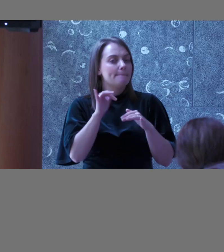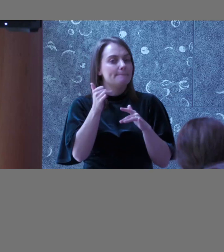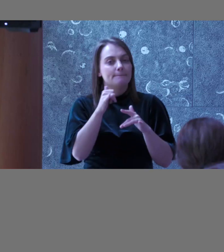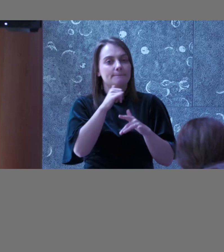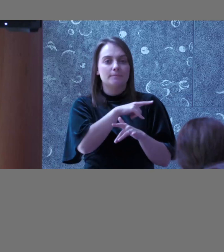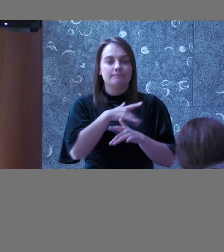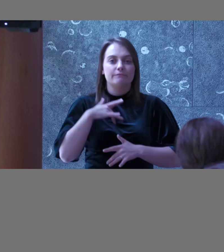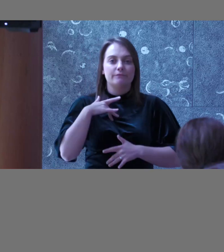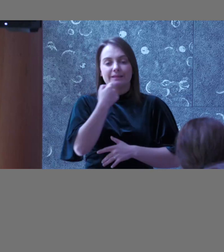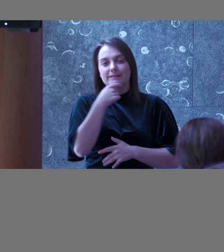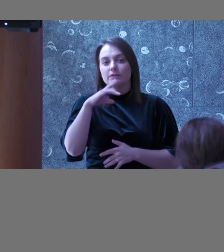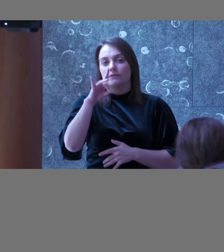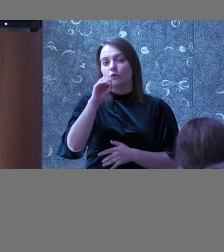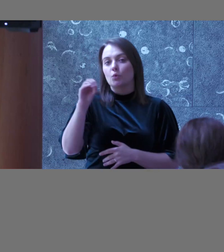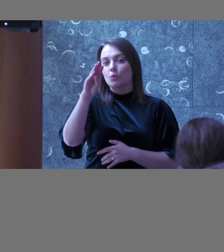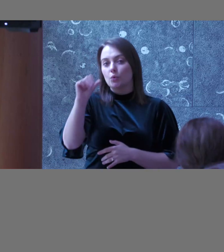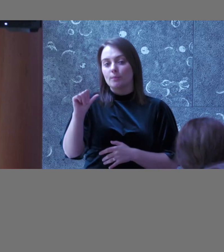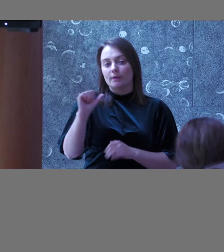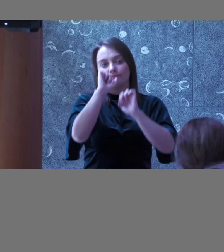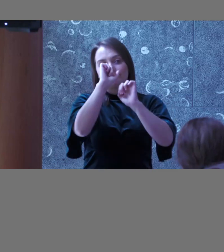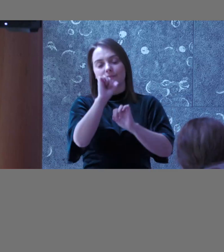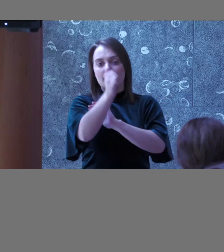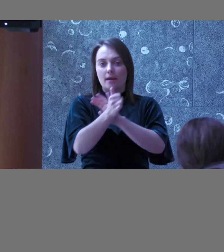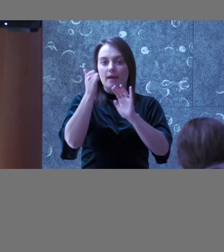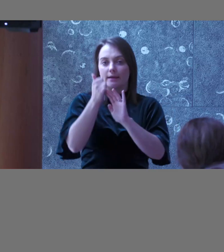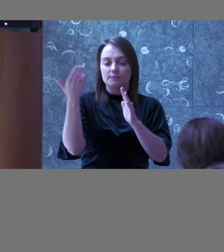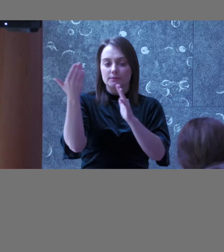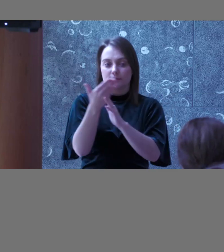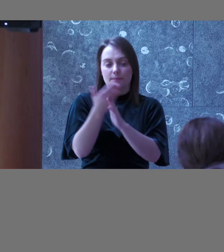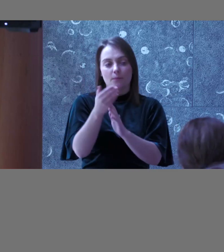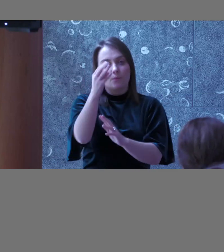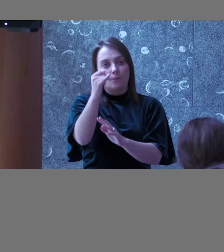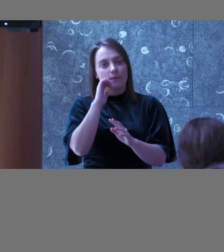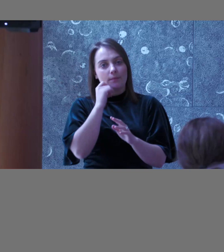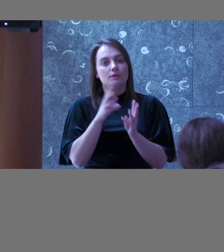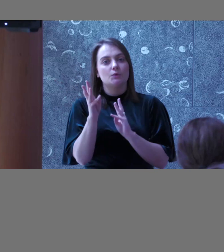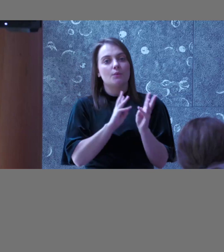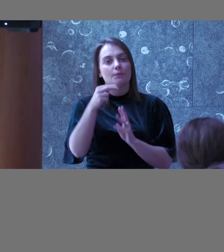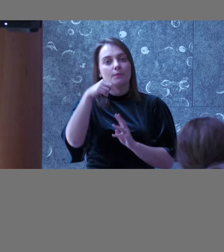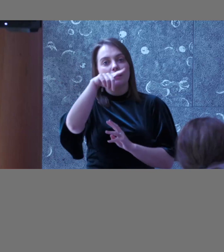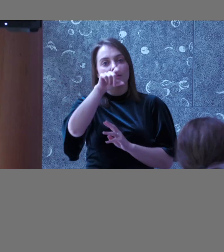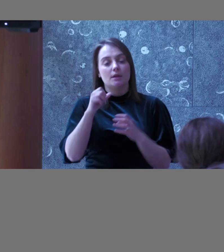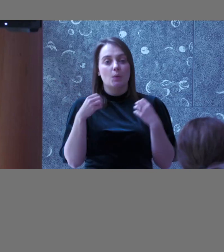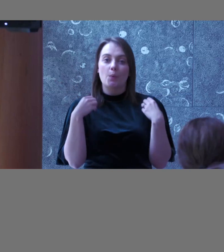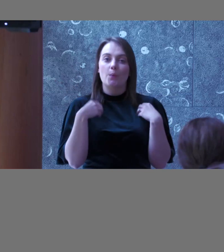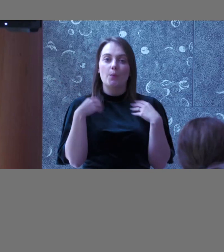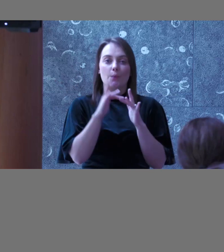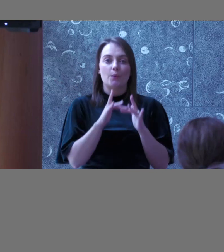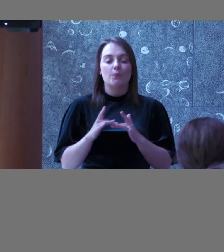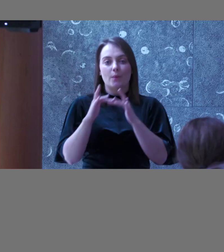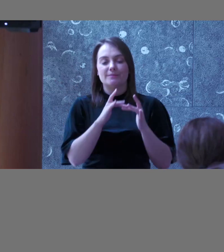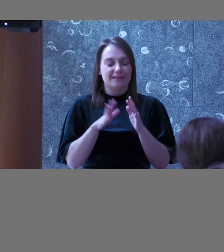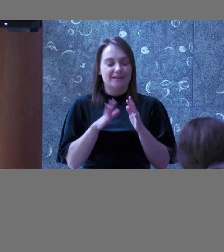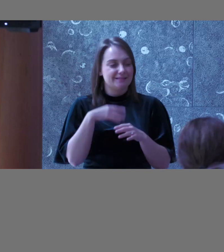for Cuba to become experts on the accessibility, since you were working with NDA on their own website, so you couldn't really